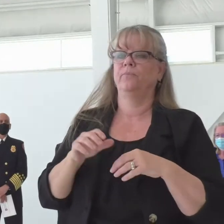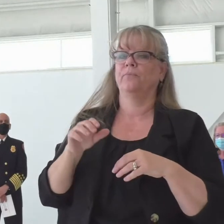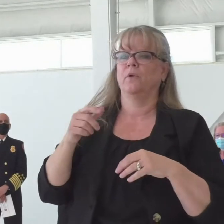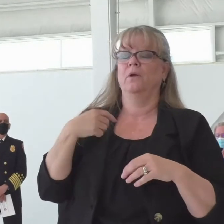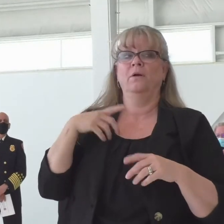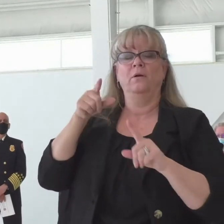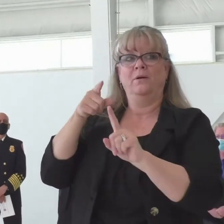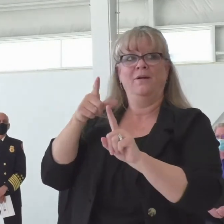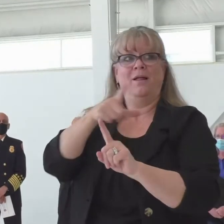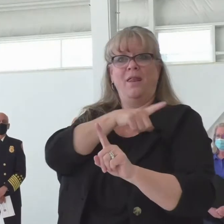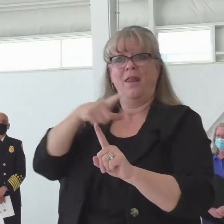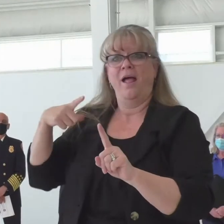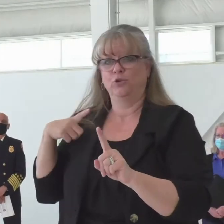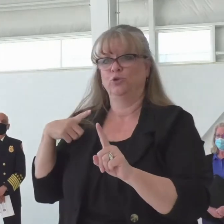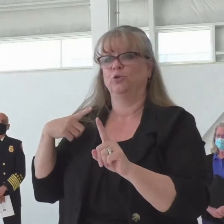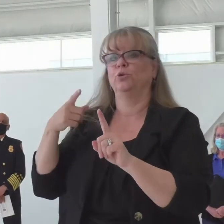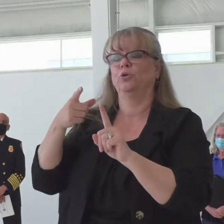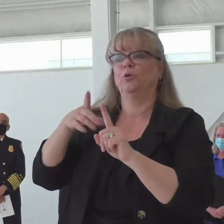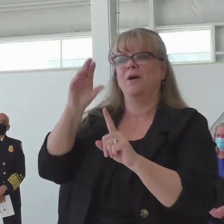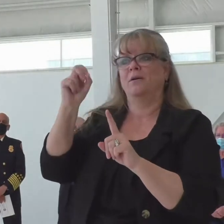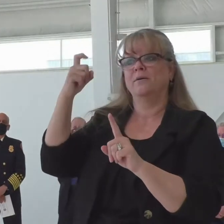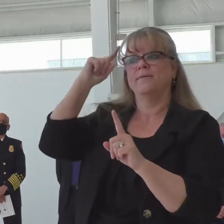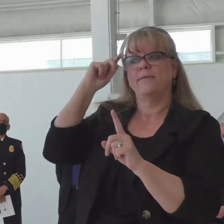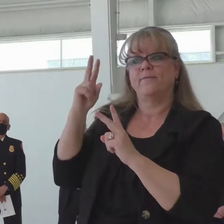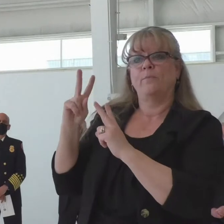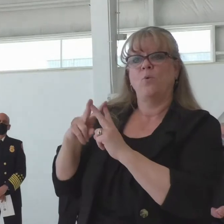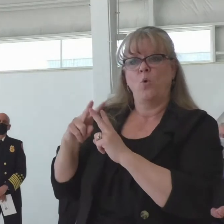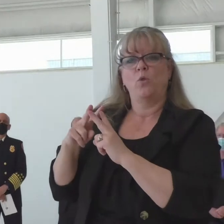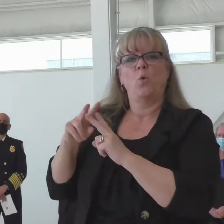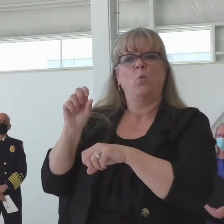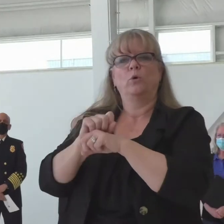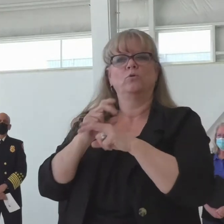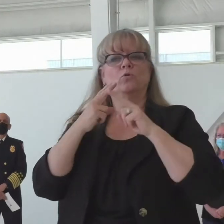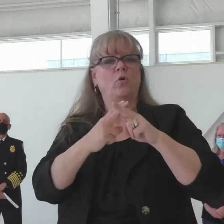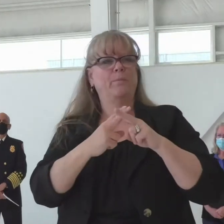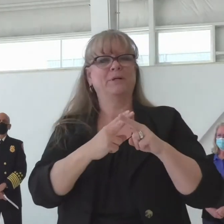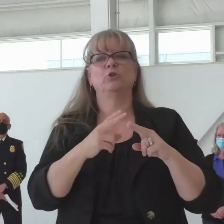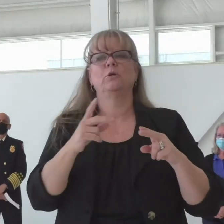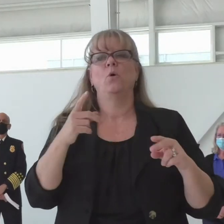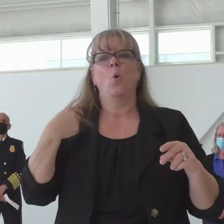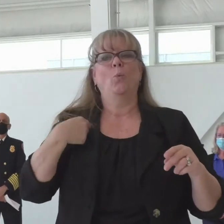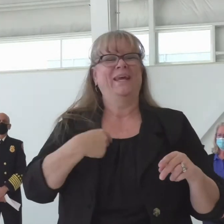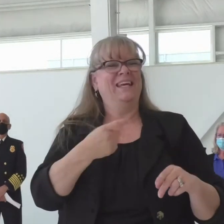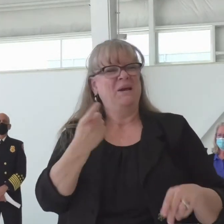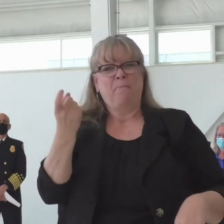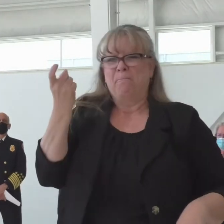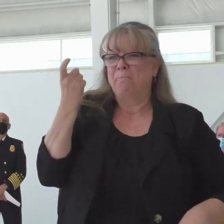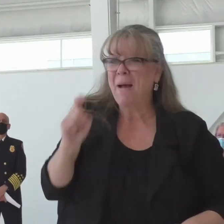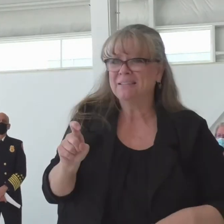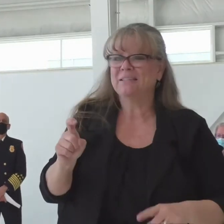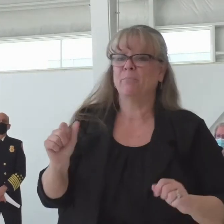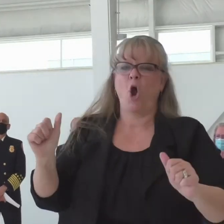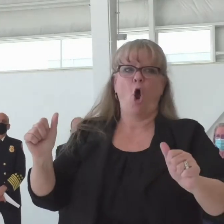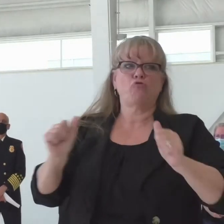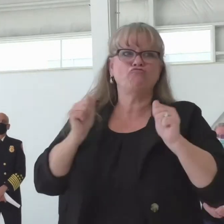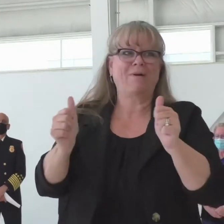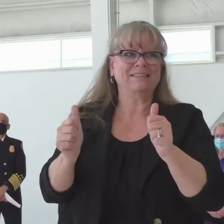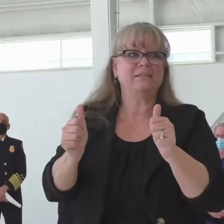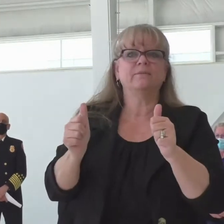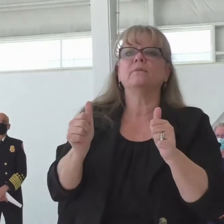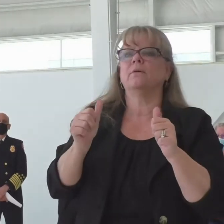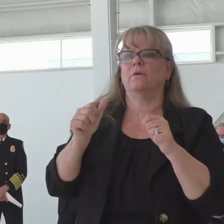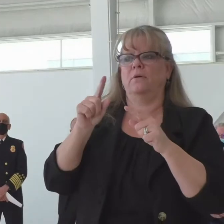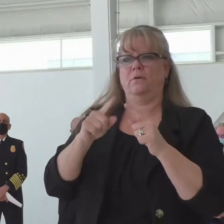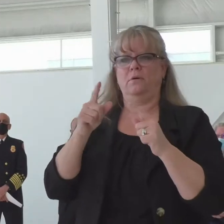and the Colorado Fire Commission have pointed out, is aggressive initial attack is what we should be doing on threatening fires. What that